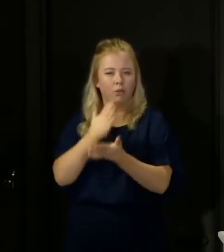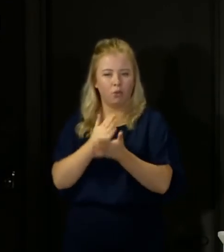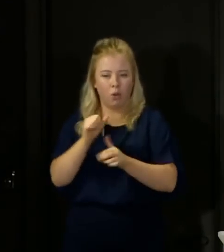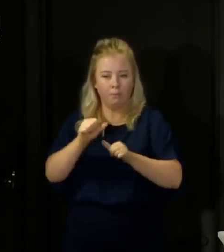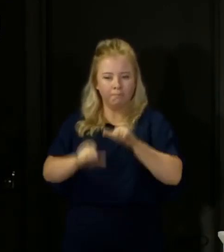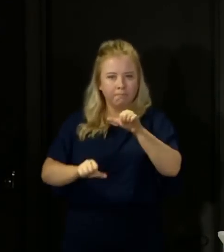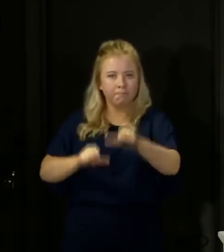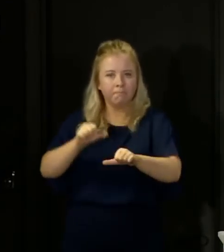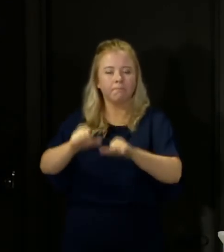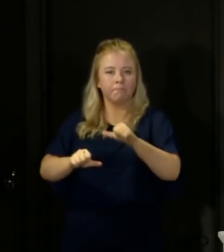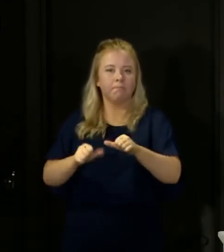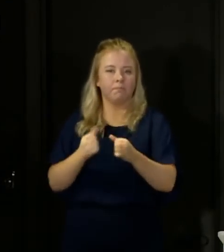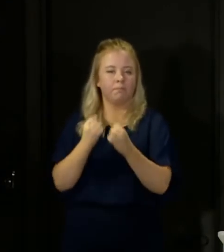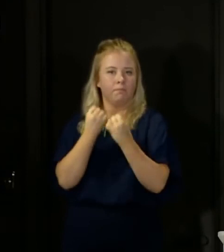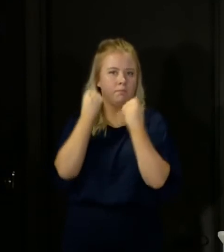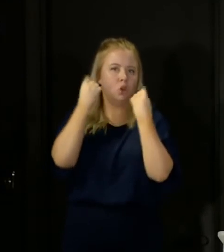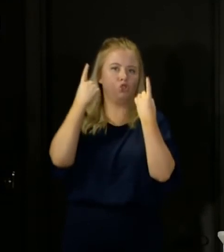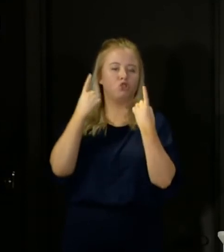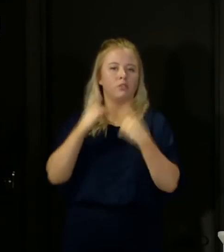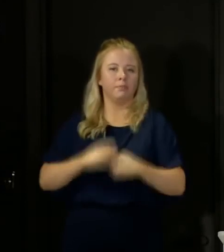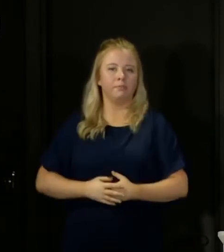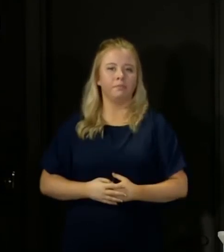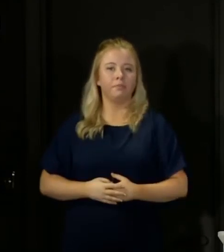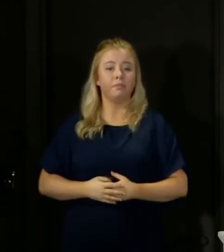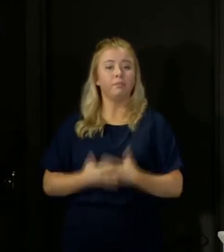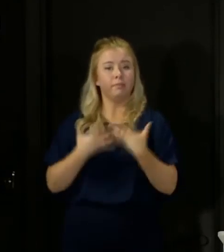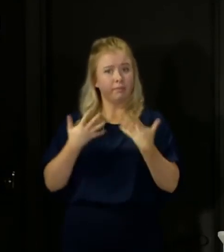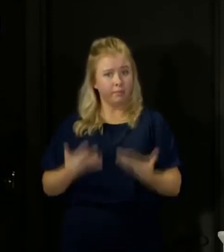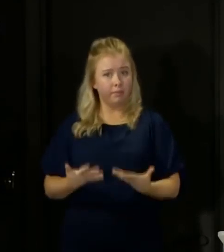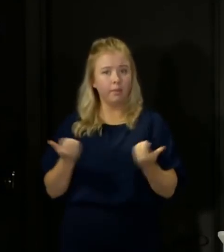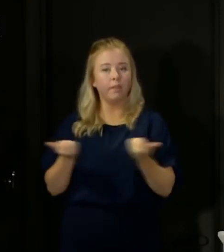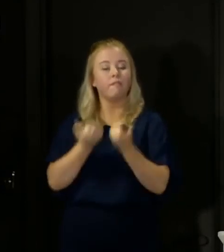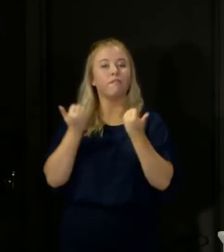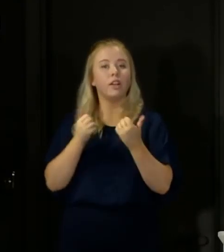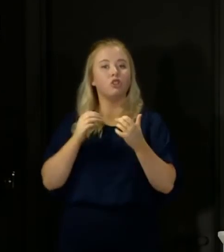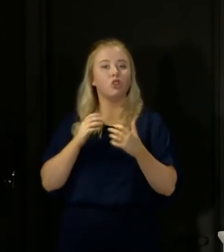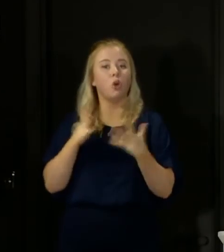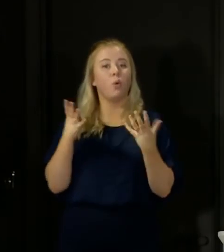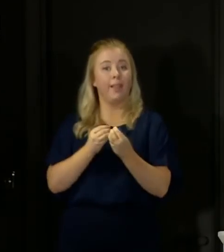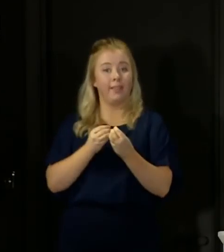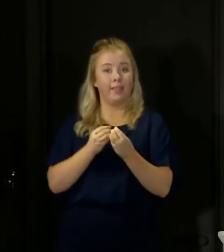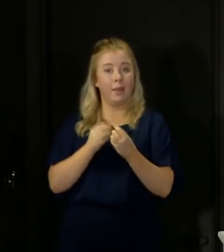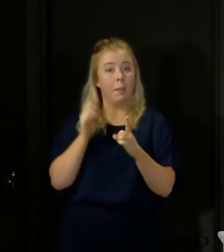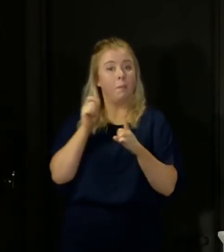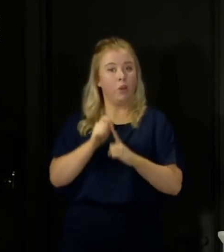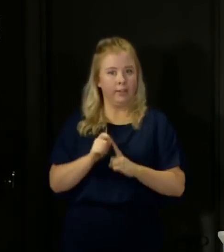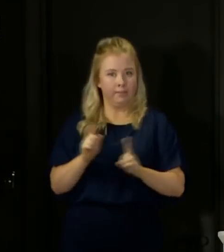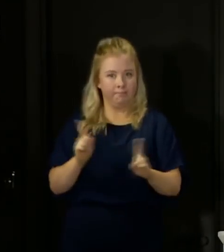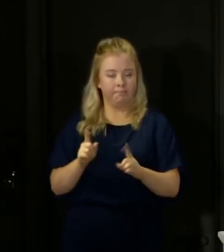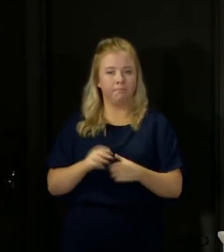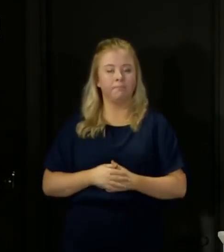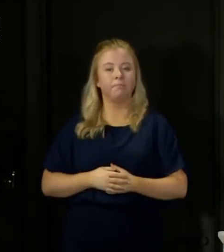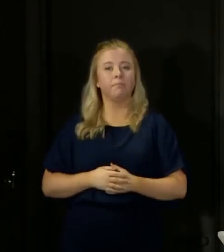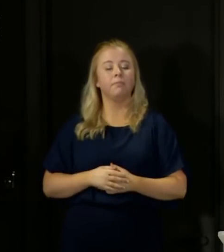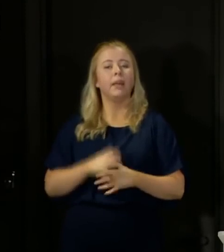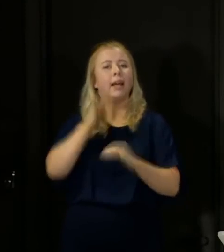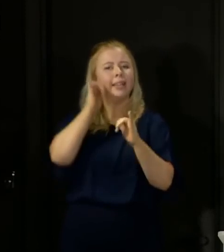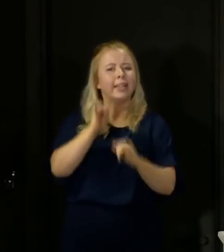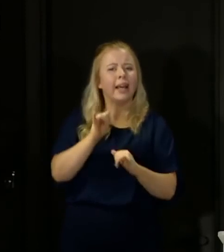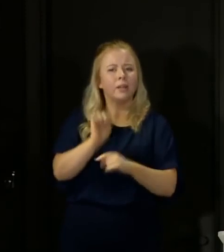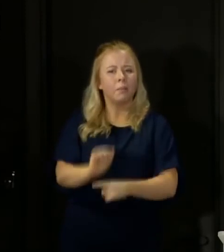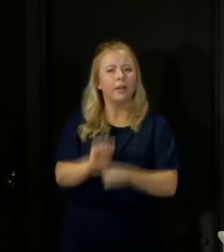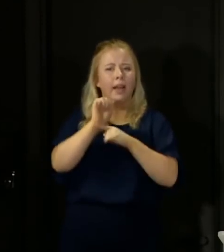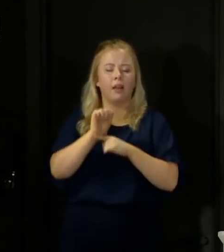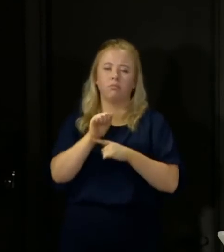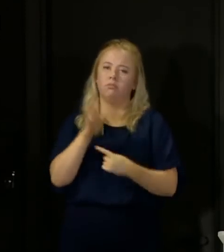steps are well understood. But for now, let me leave you with these points. Test and protect is a really